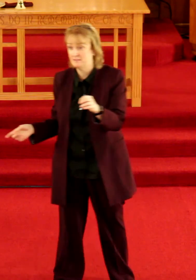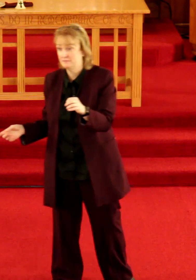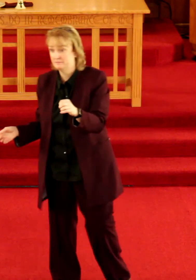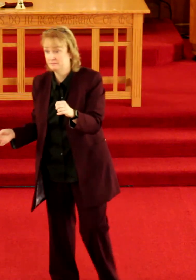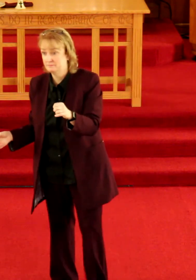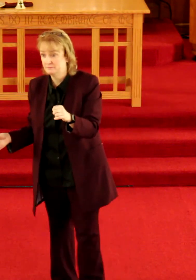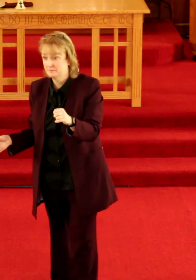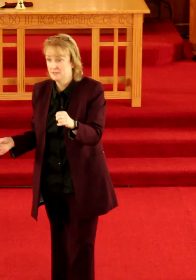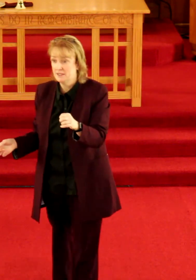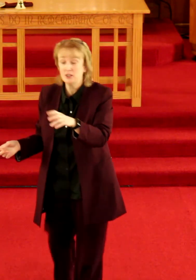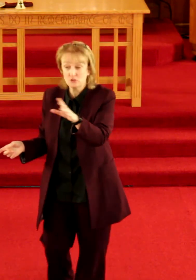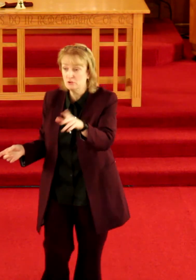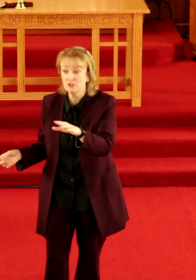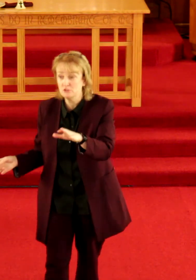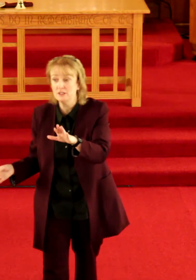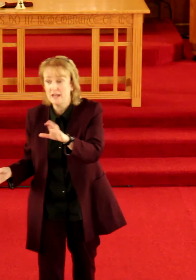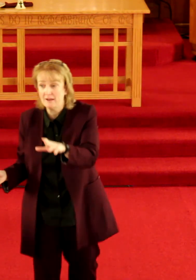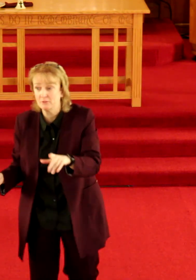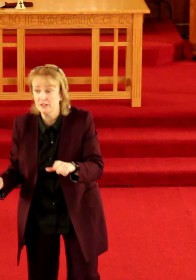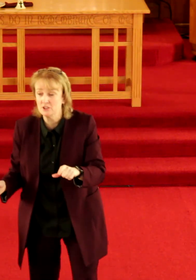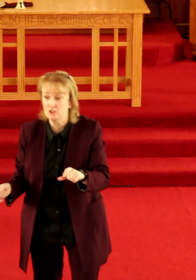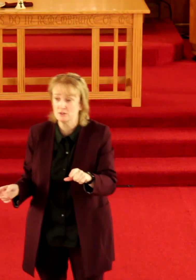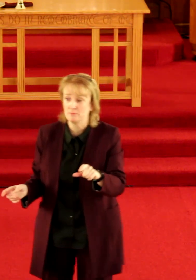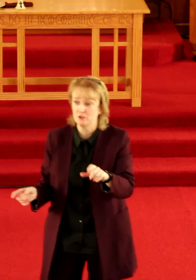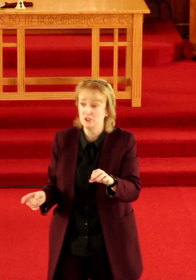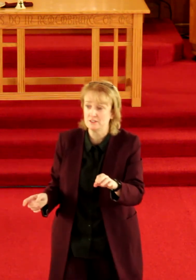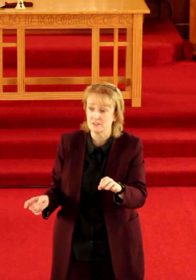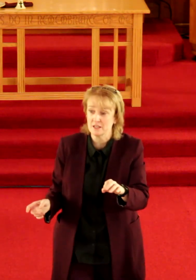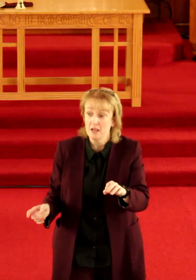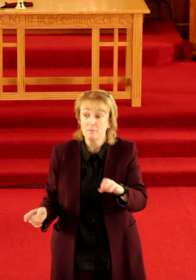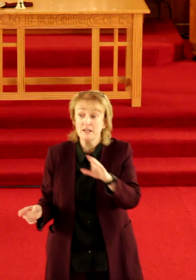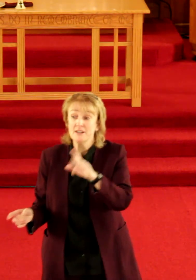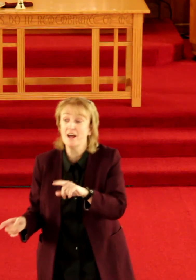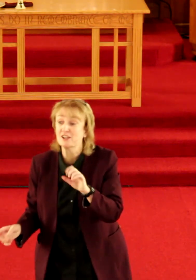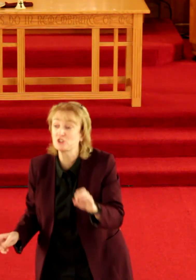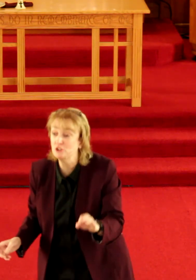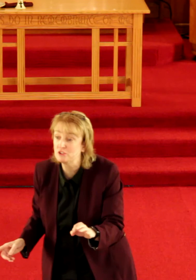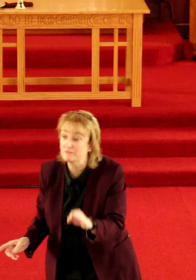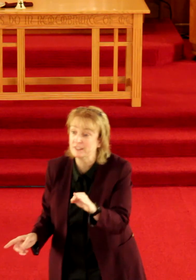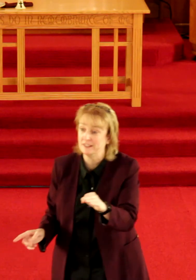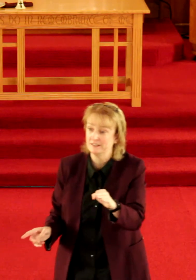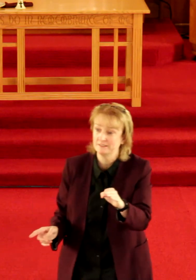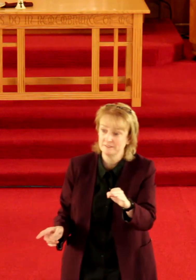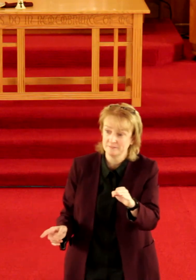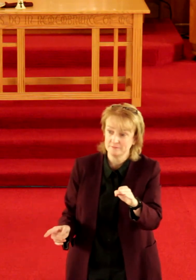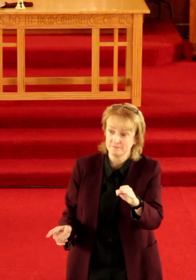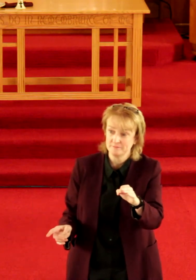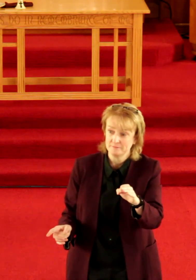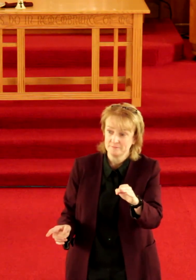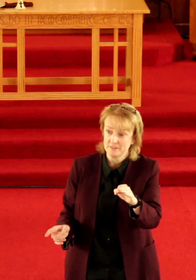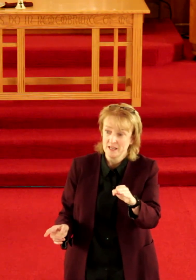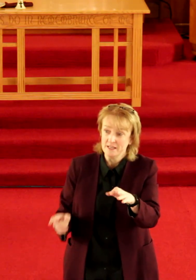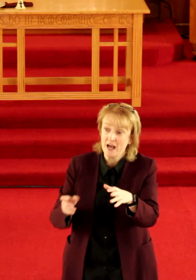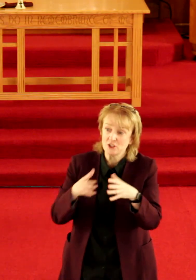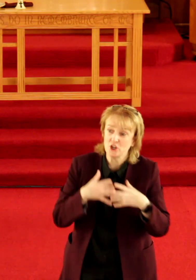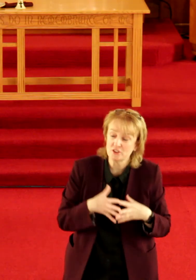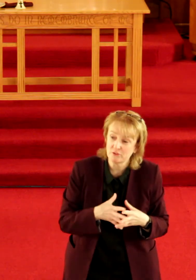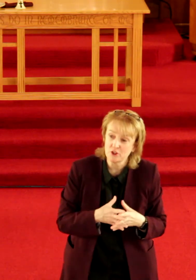it is true that you need to have a relationship with Jesus but not exclusively not just for